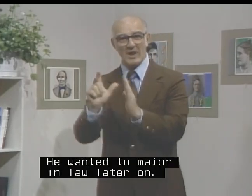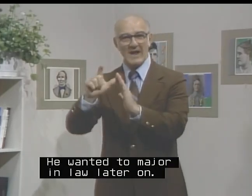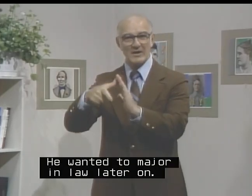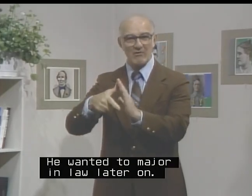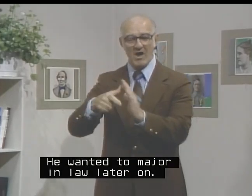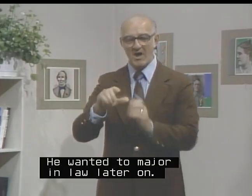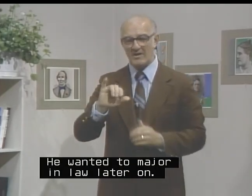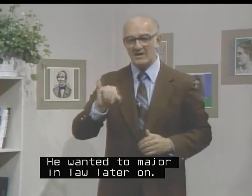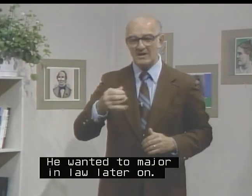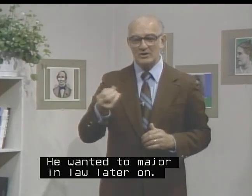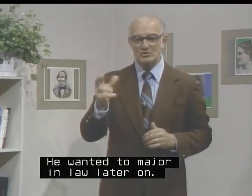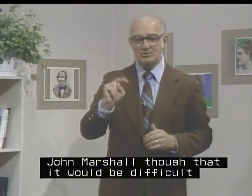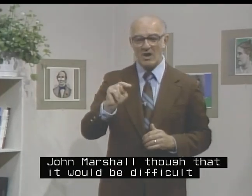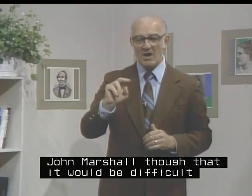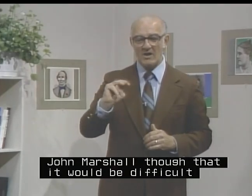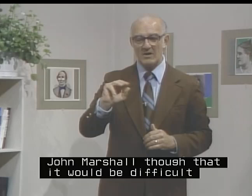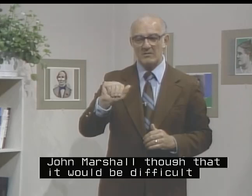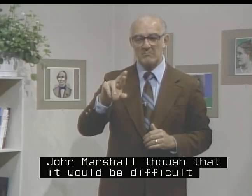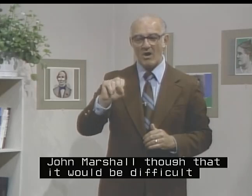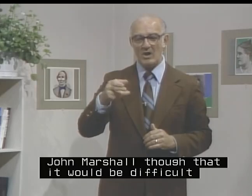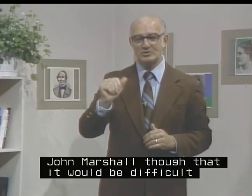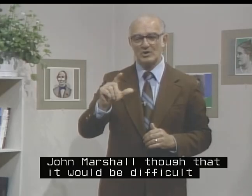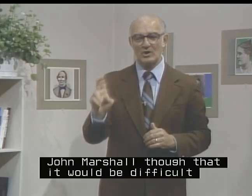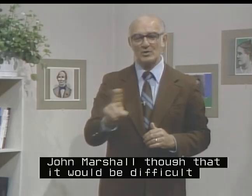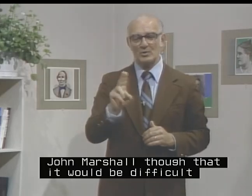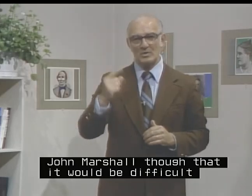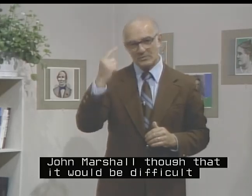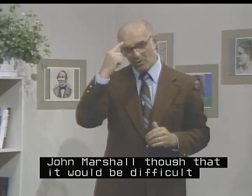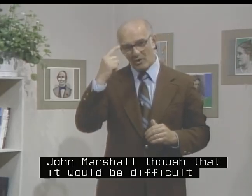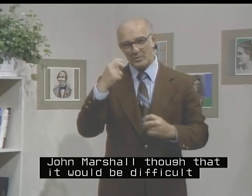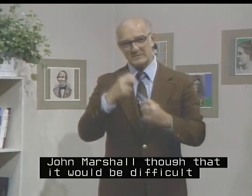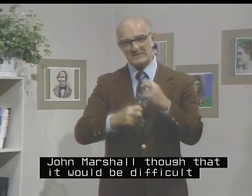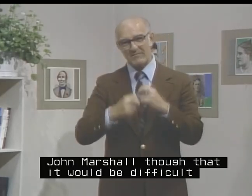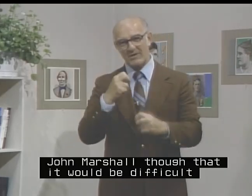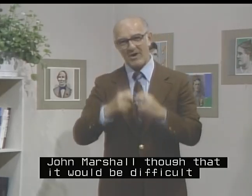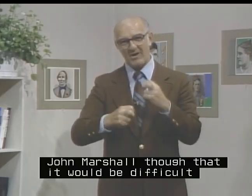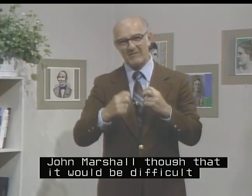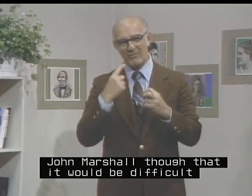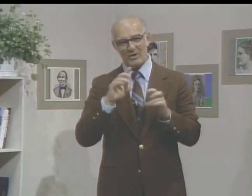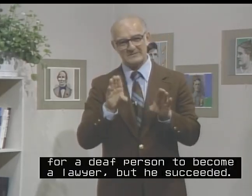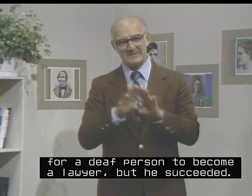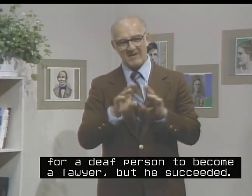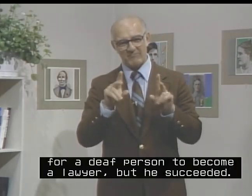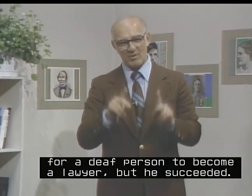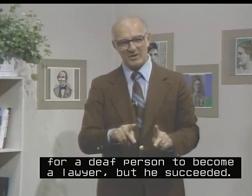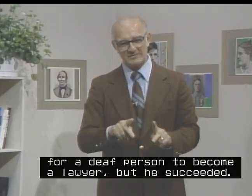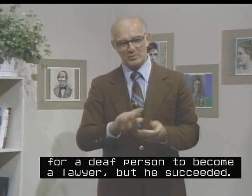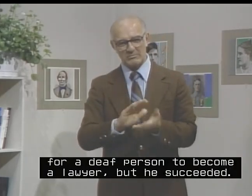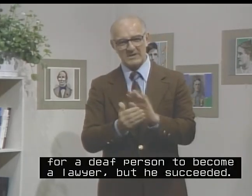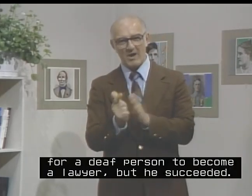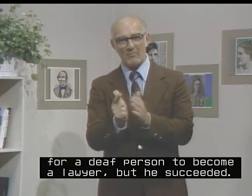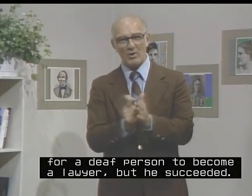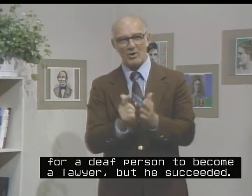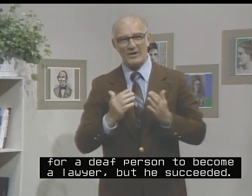later on. Sun Marshal, you thought it was difficult for a deaf person to become a lawyer.